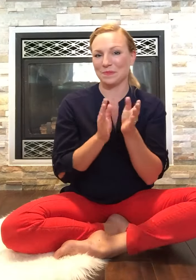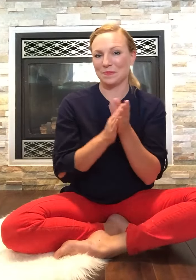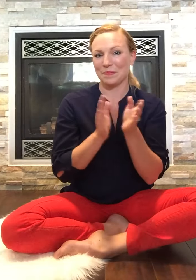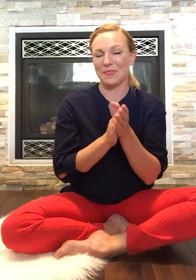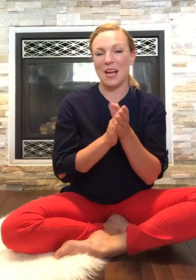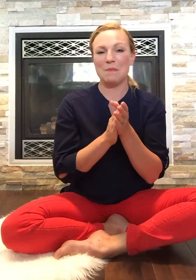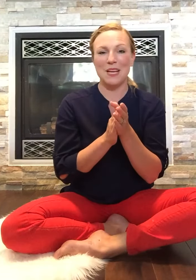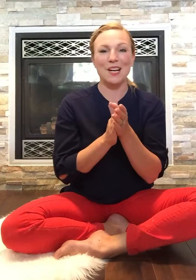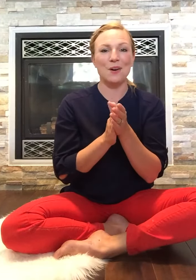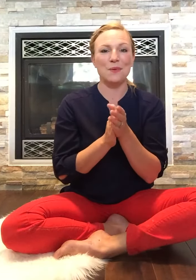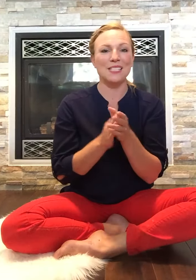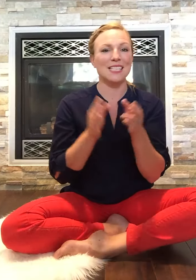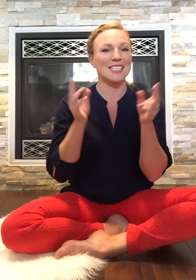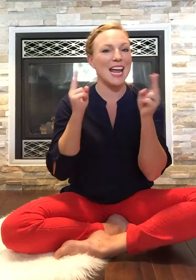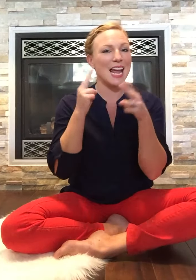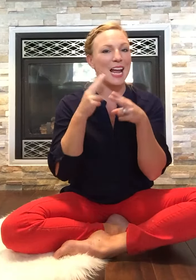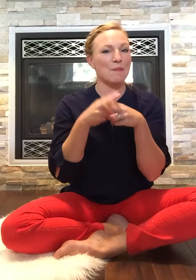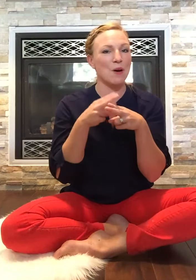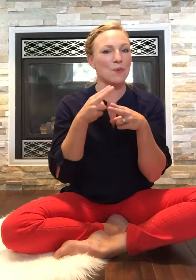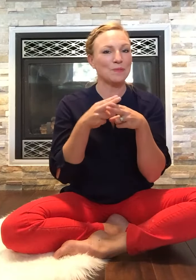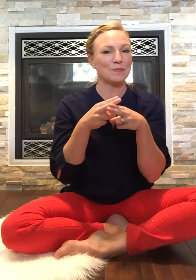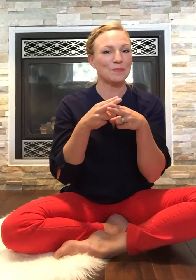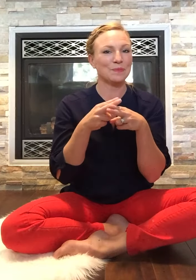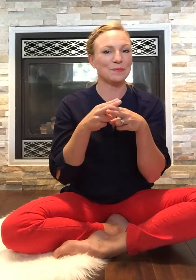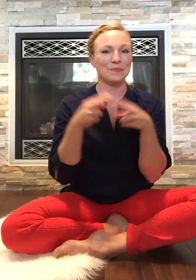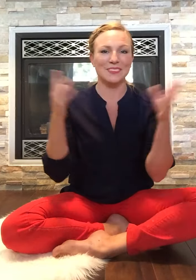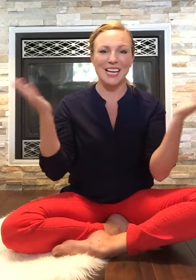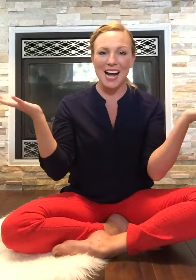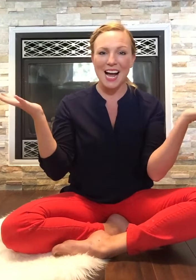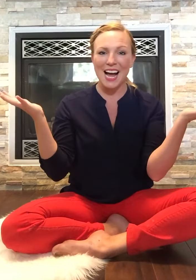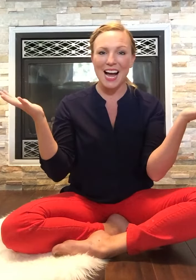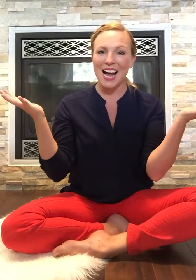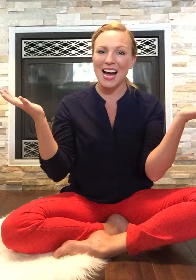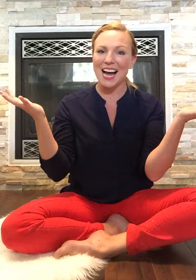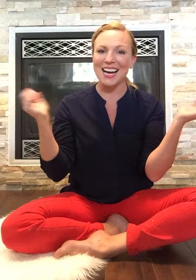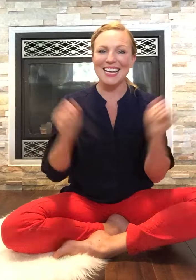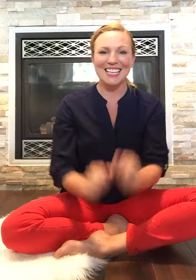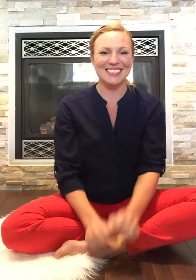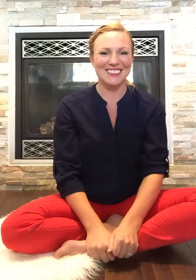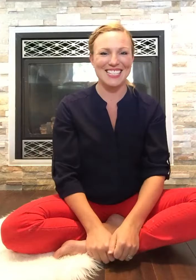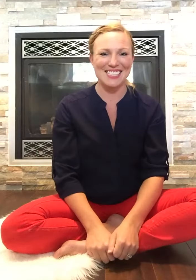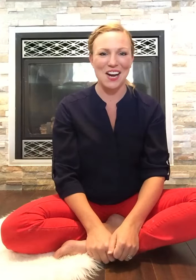And Bingo was his name-o. Ta-da! Great job!